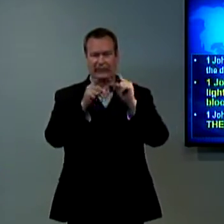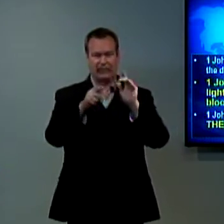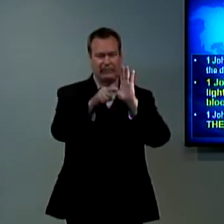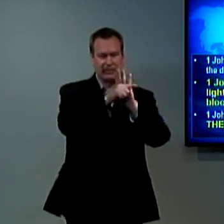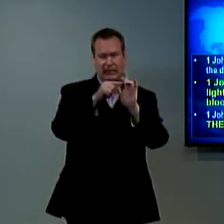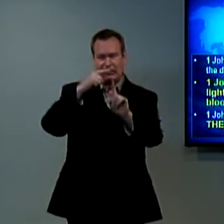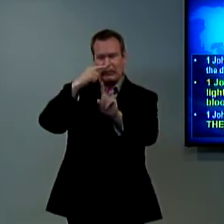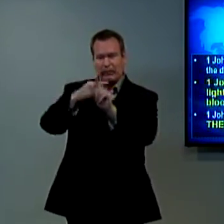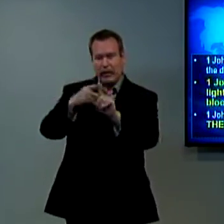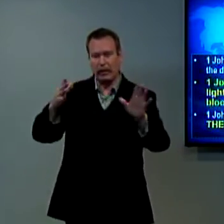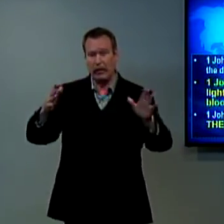So we see the differences.